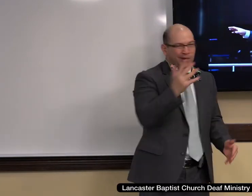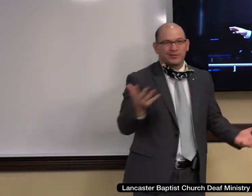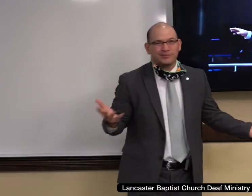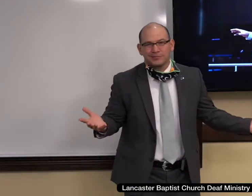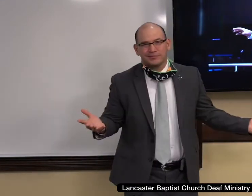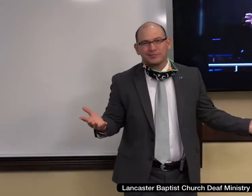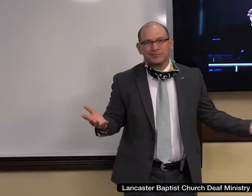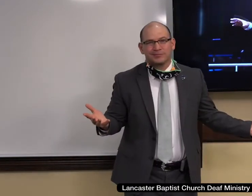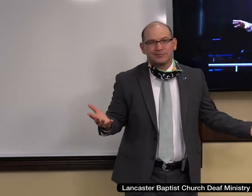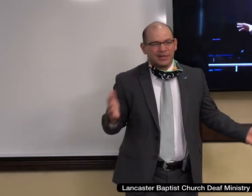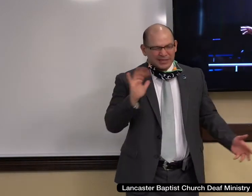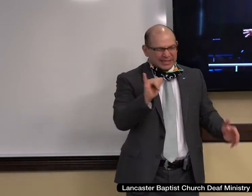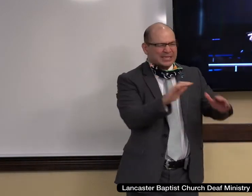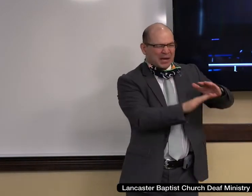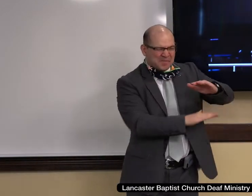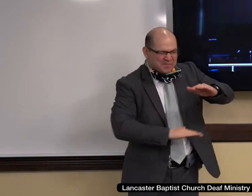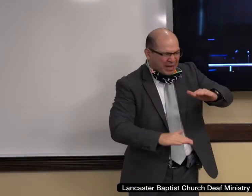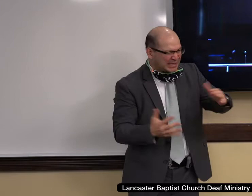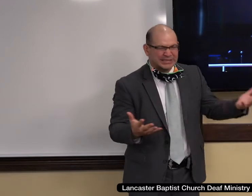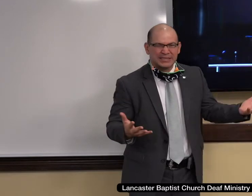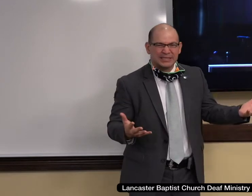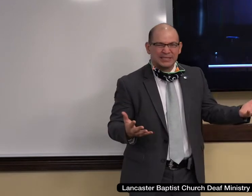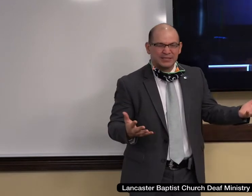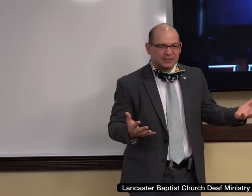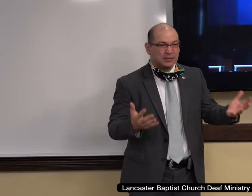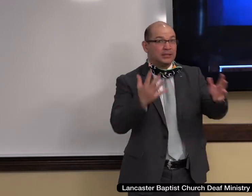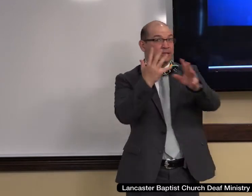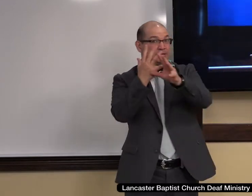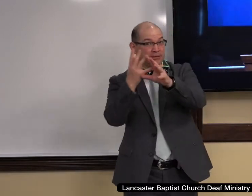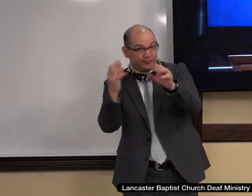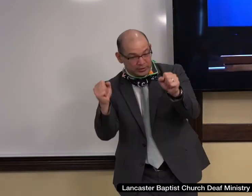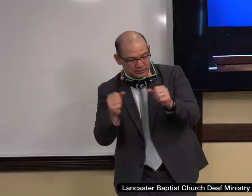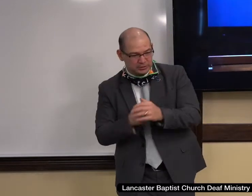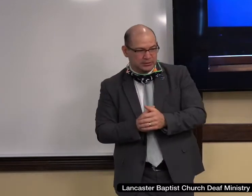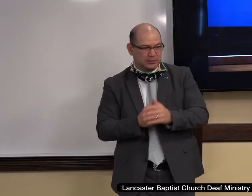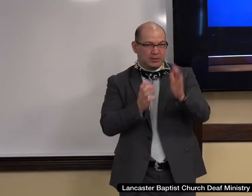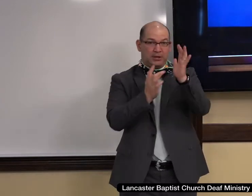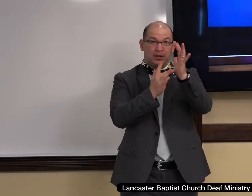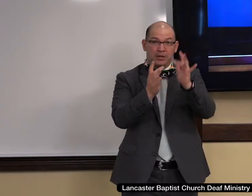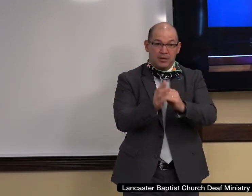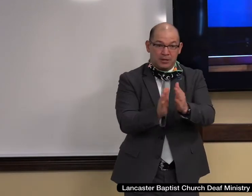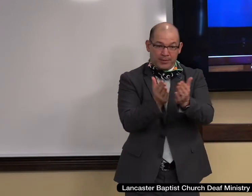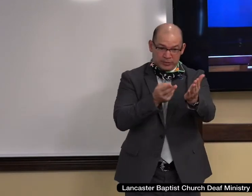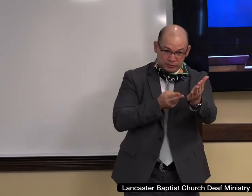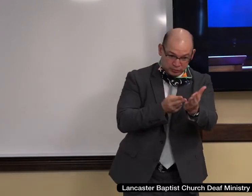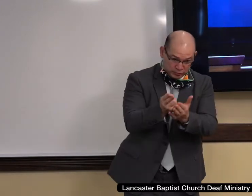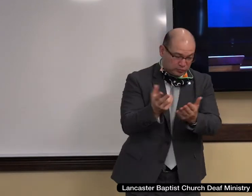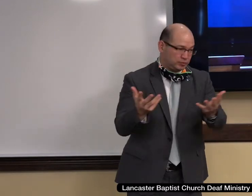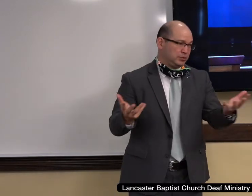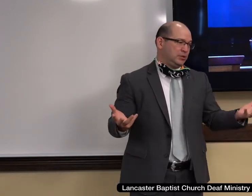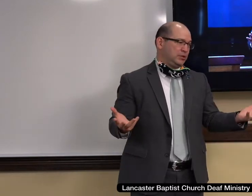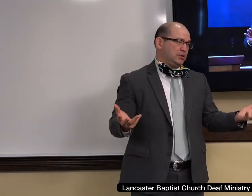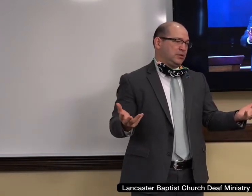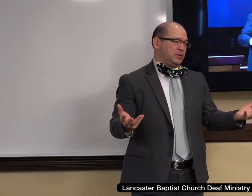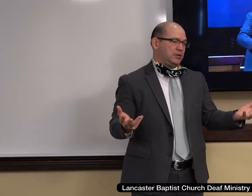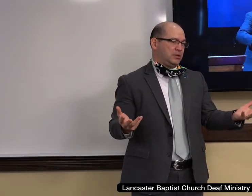talking about marriage. We're talking about the inerrancy of the scriptures. We're talking about major issues where entire